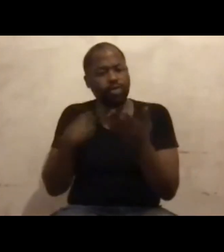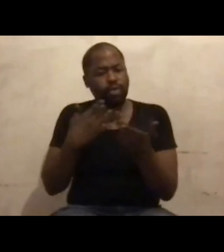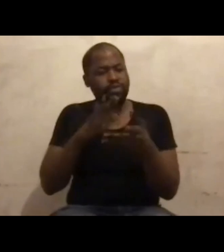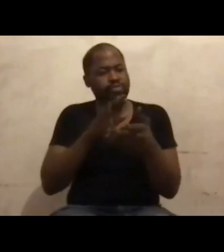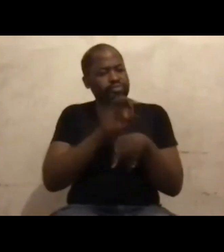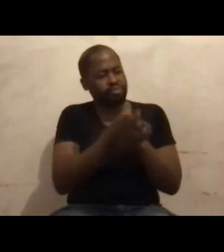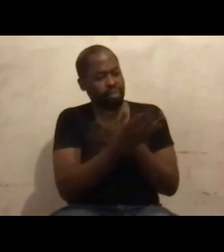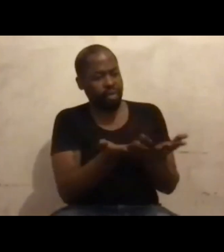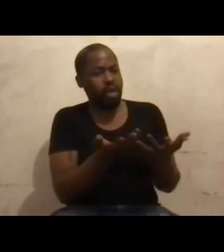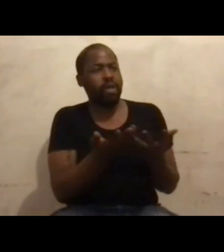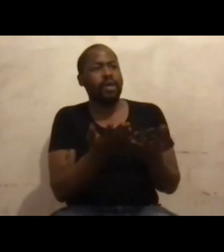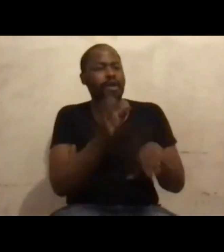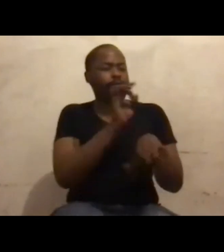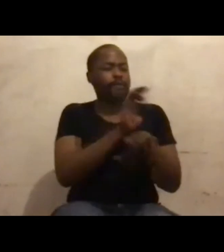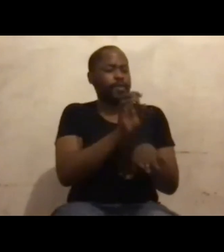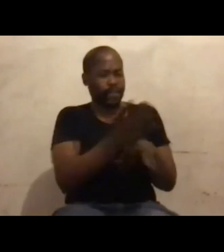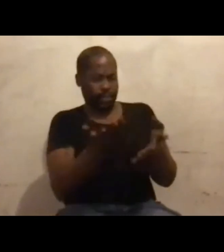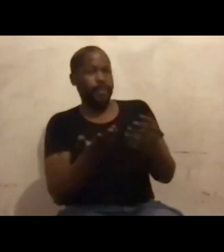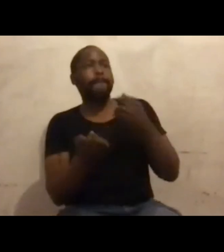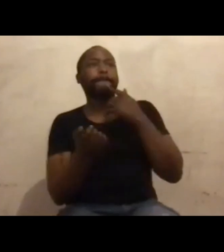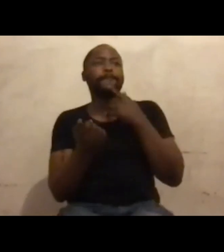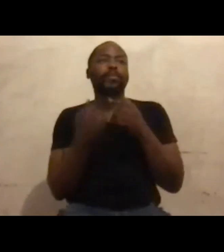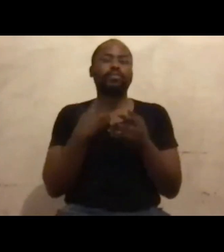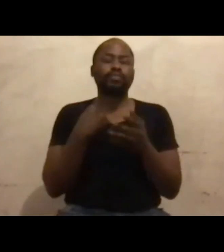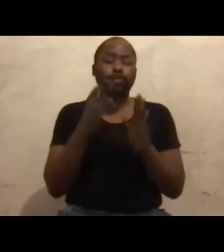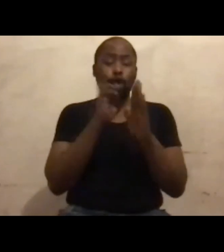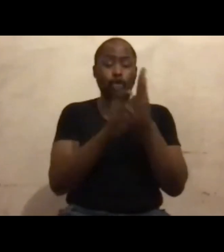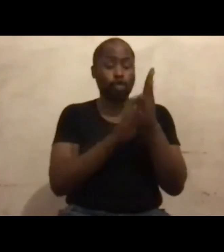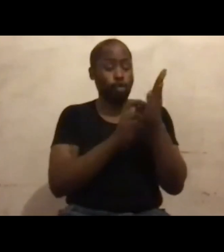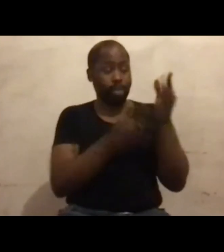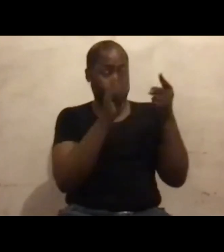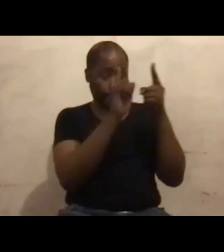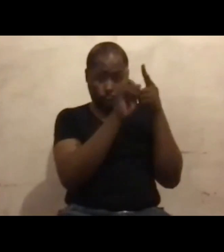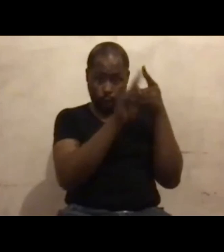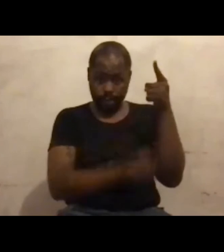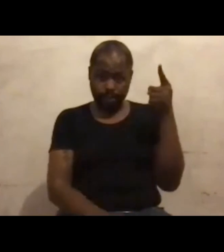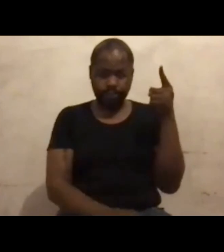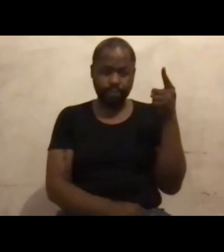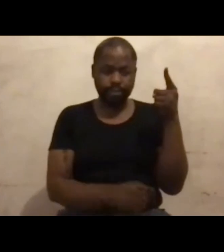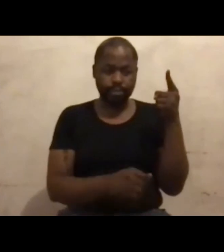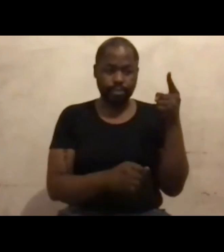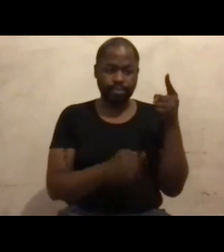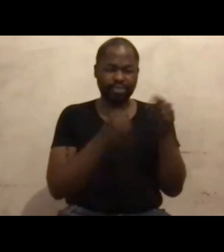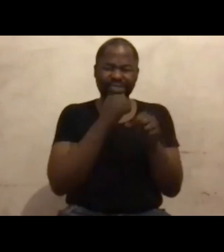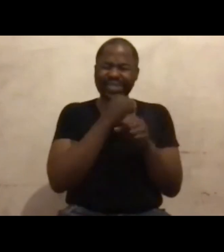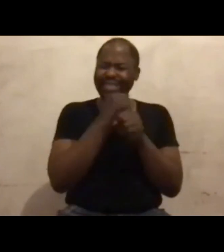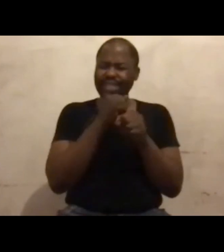art of persuasion. And rule number one is do not even bother to open your mouth if you do not